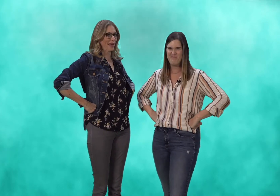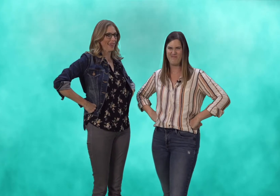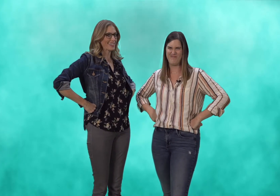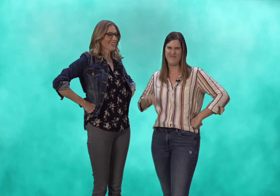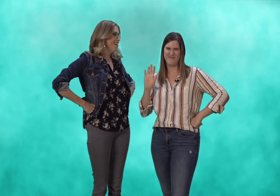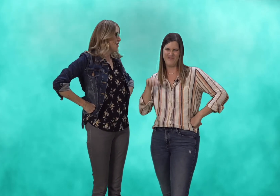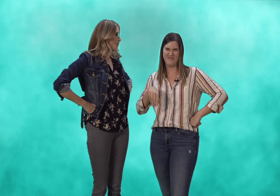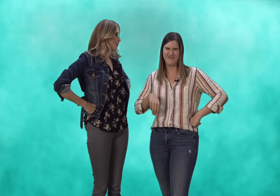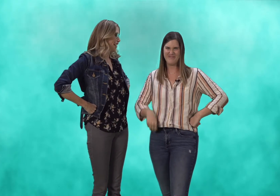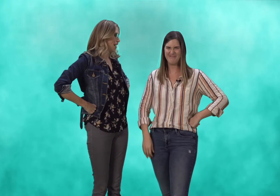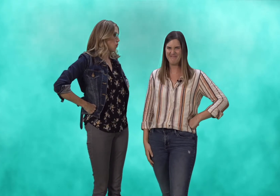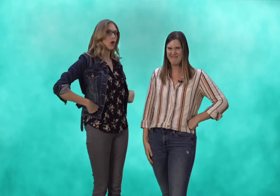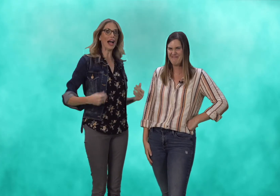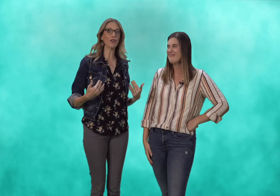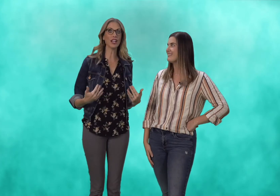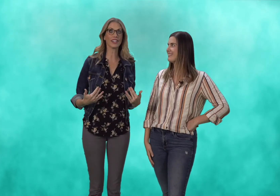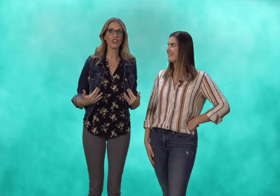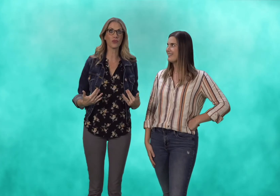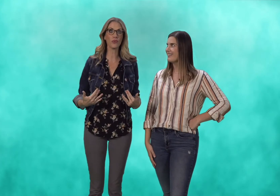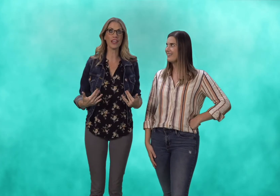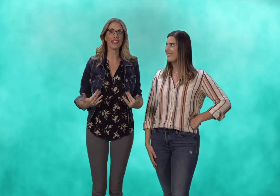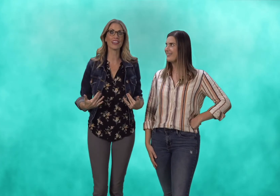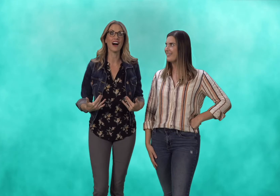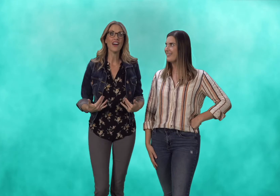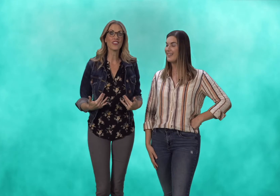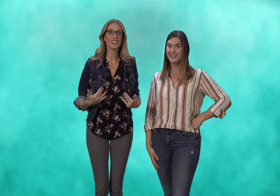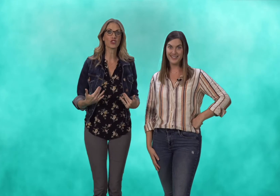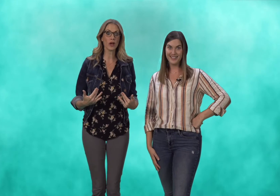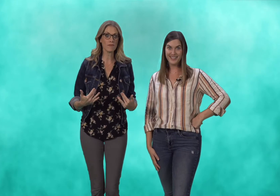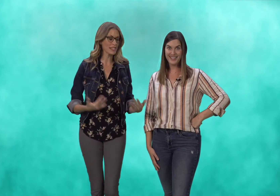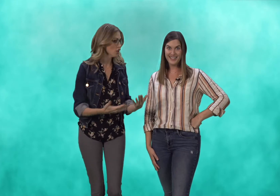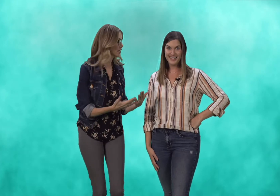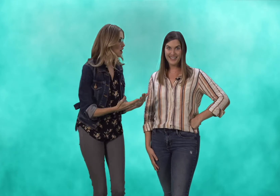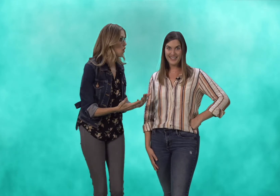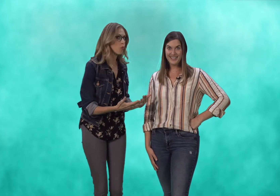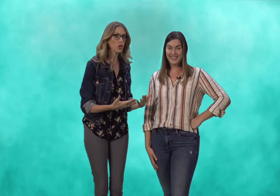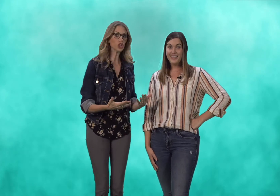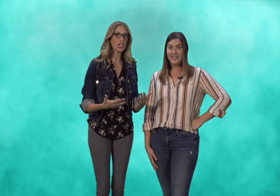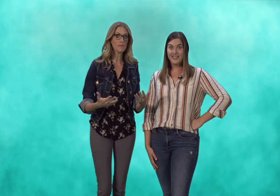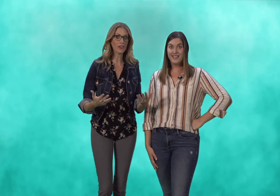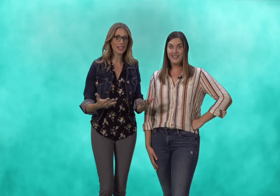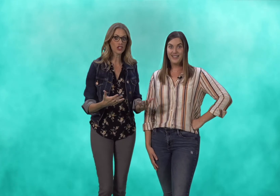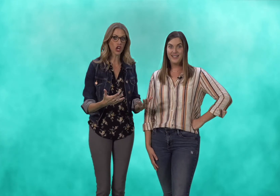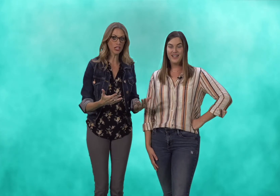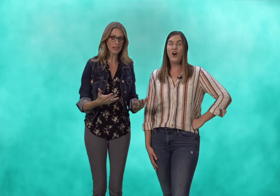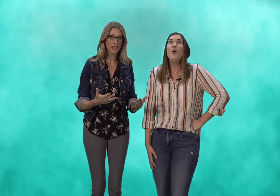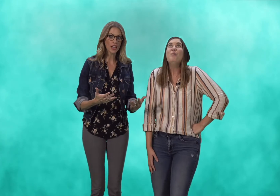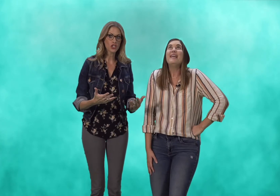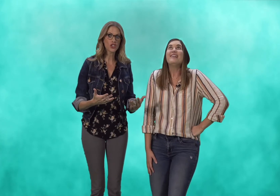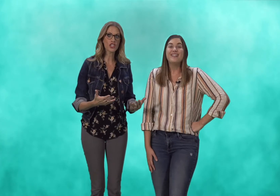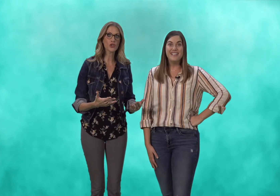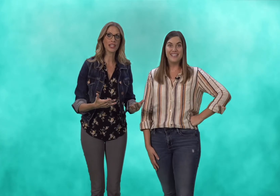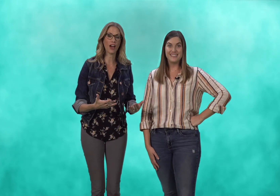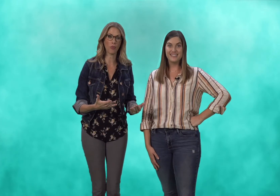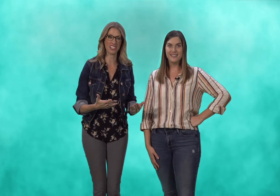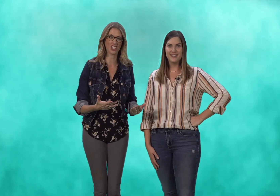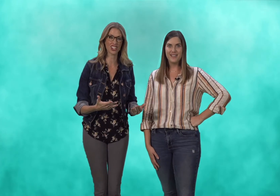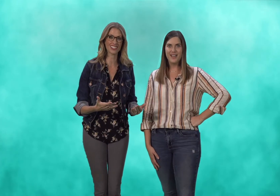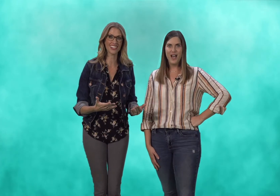wow well how lucky are we this is great miss erica we're learning about king solomon do you think you can help teach us today